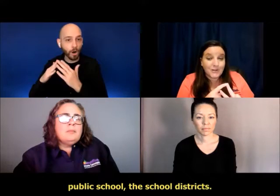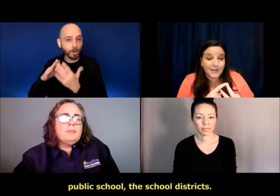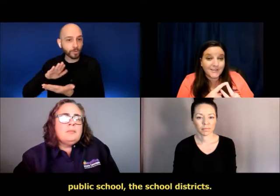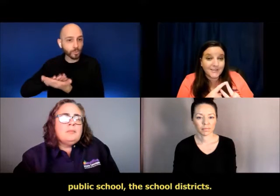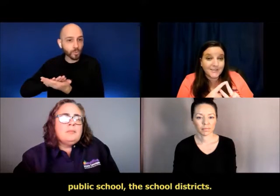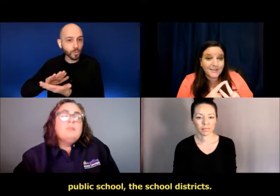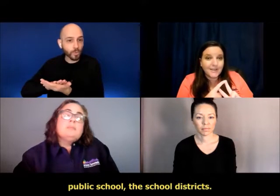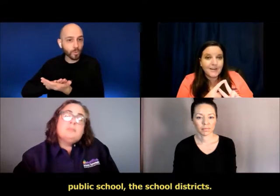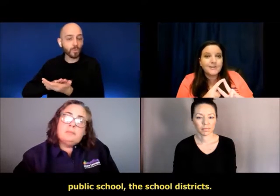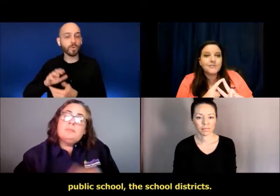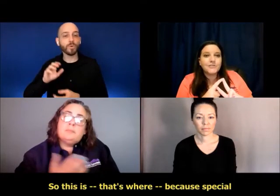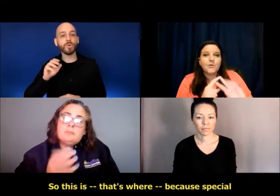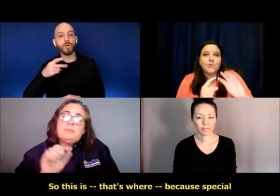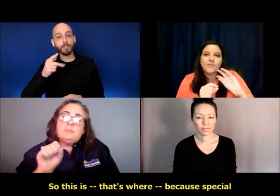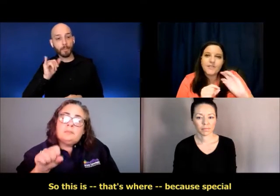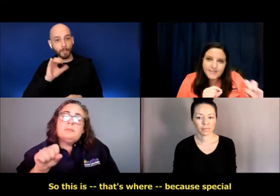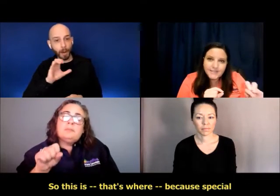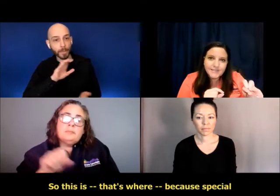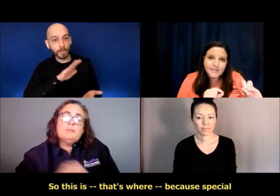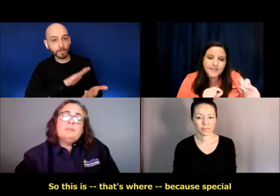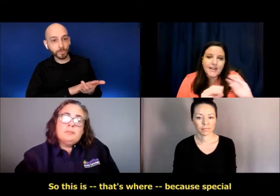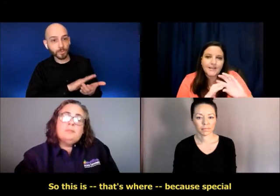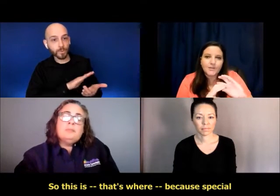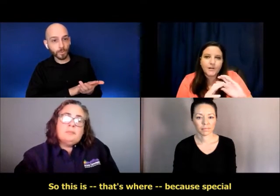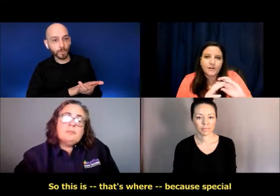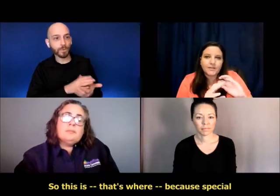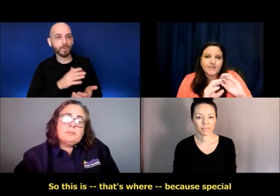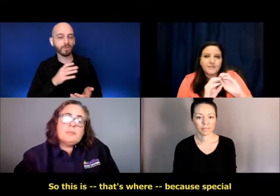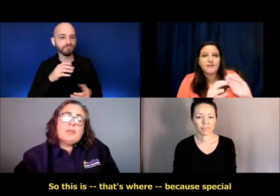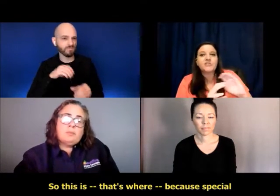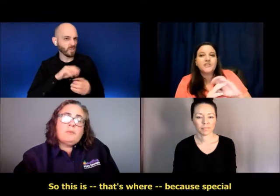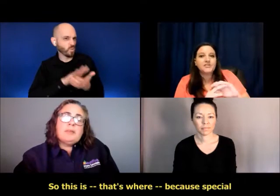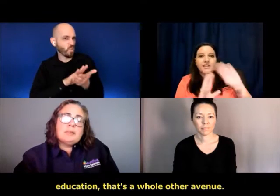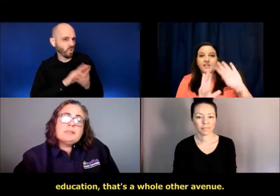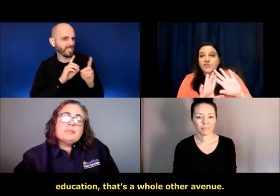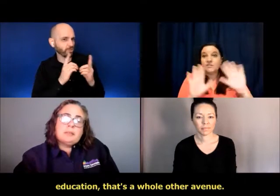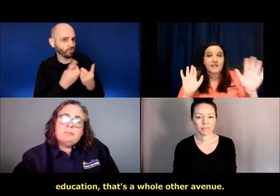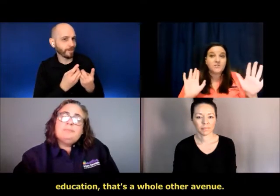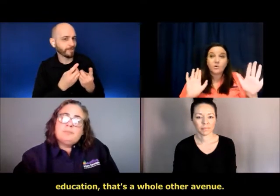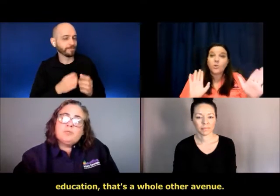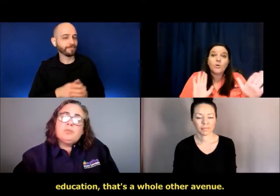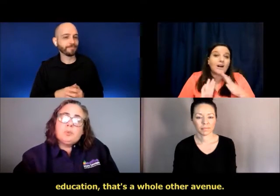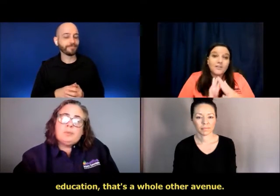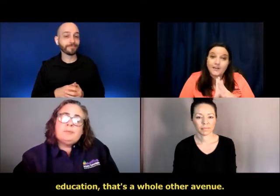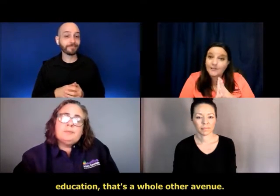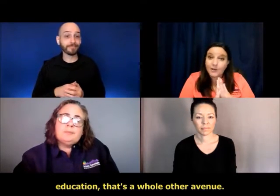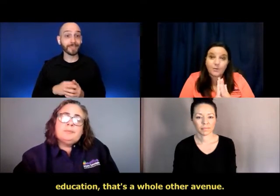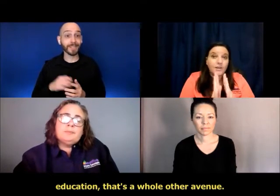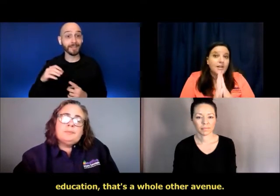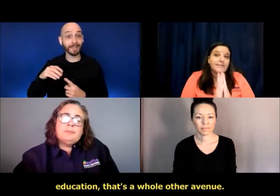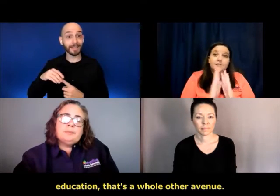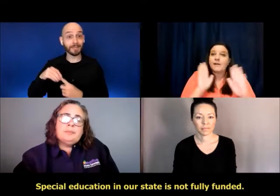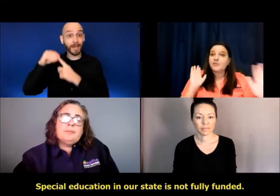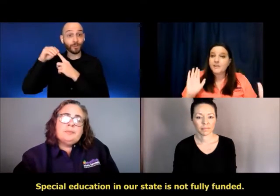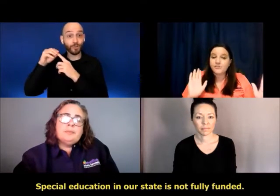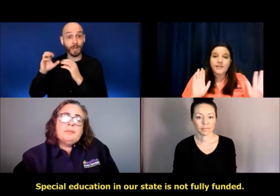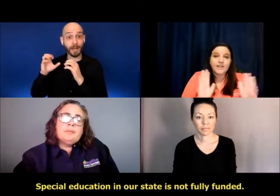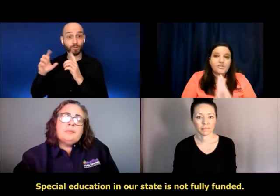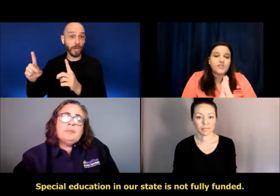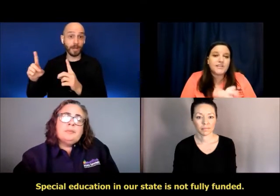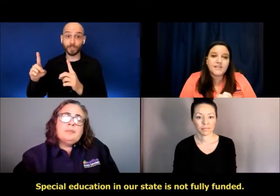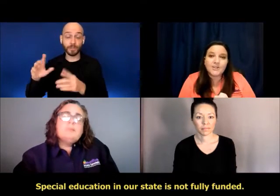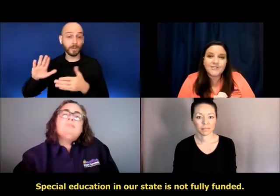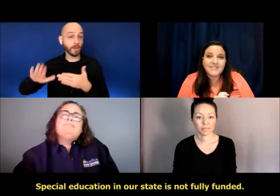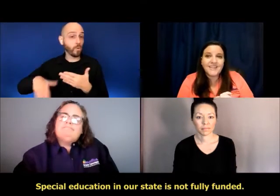the school districts. So this is, that's where, because special education, that's a whole other avenue. Special